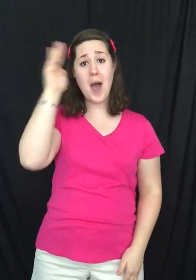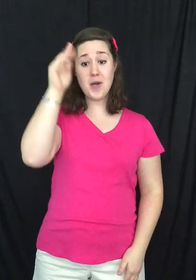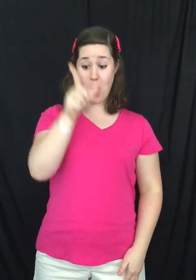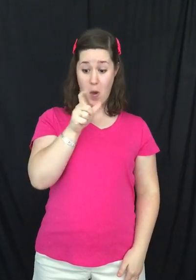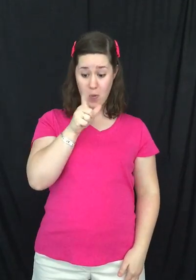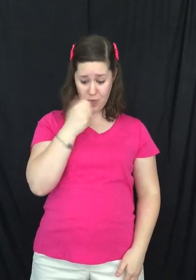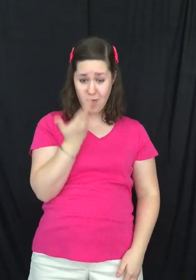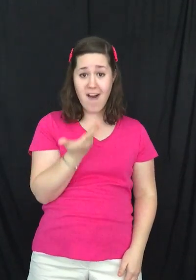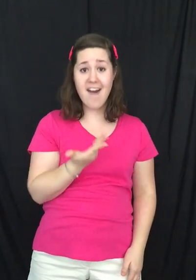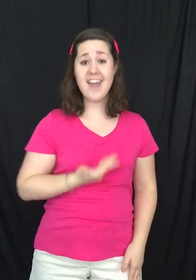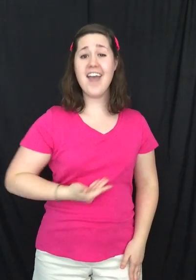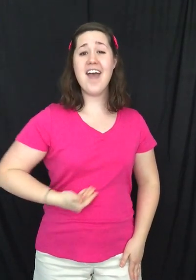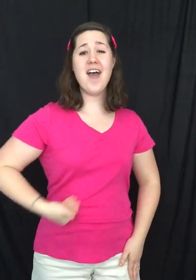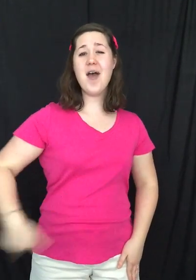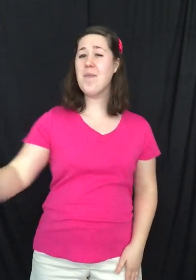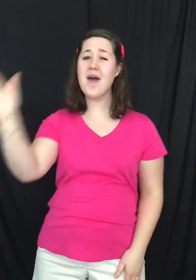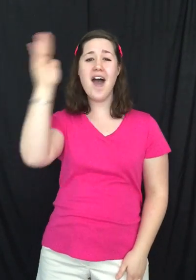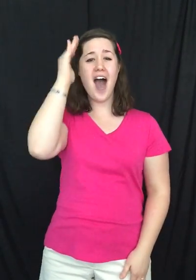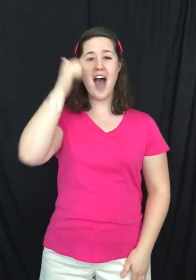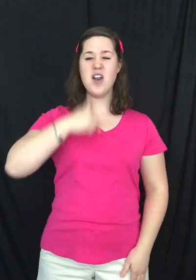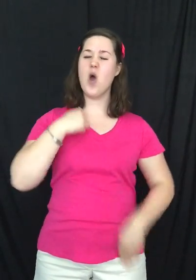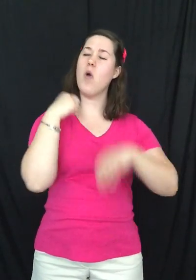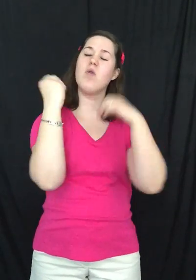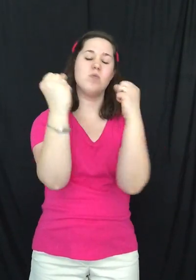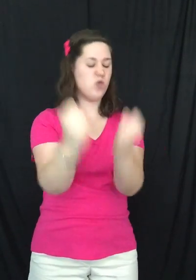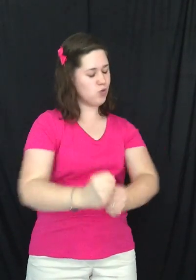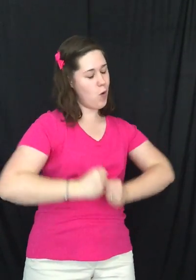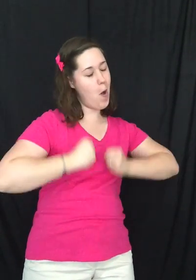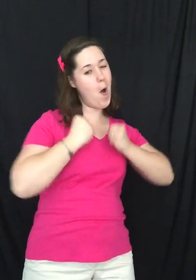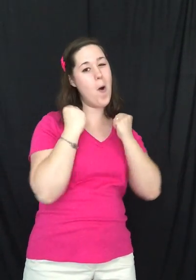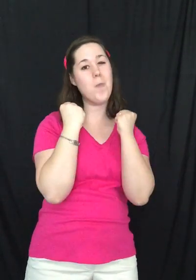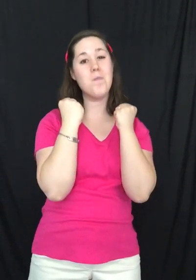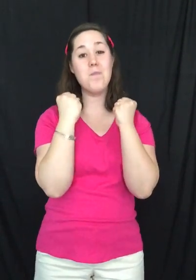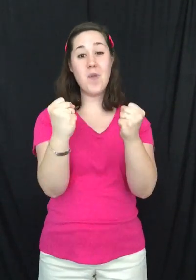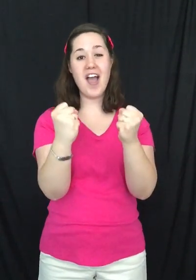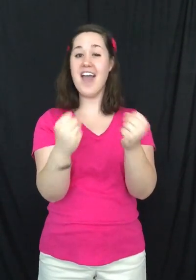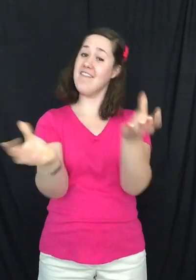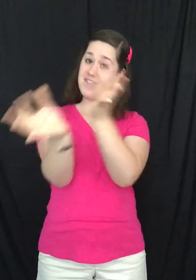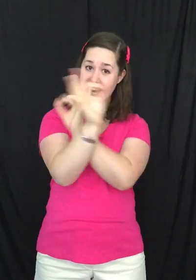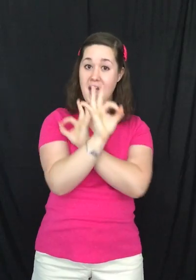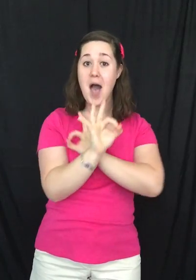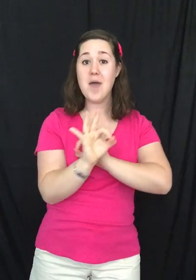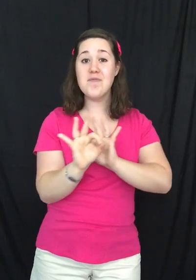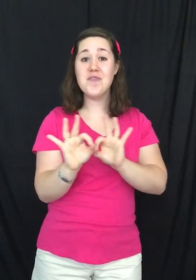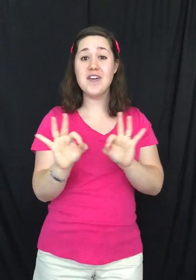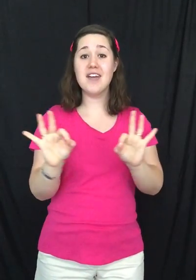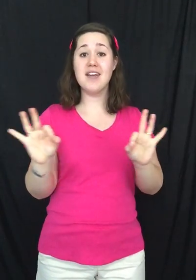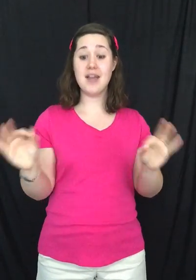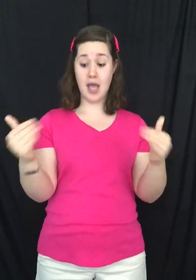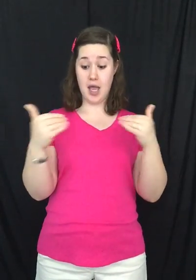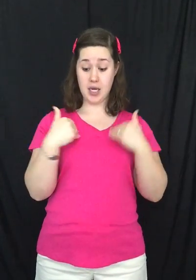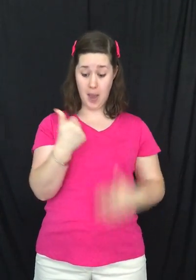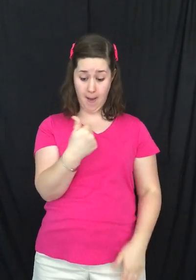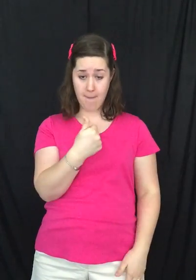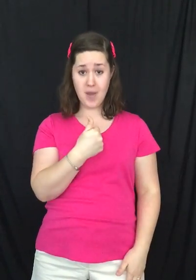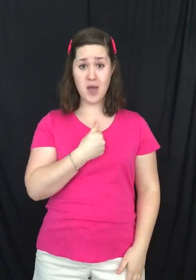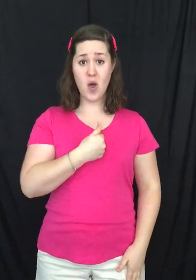I know who I am I know I'm strong, brave And I am free Got my